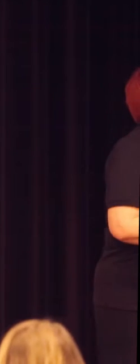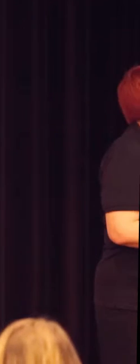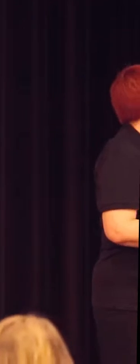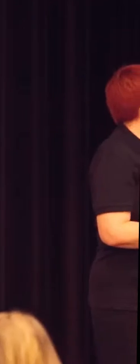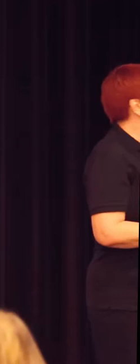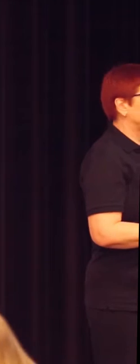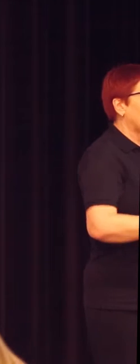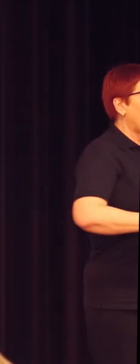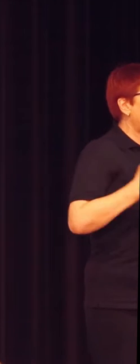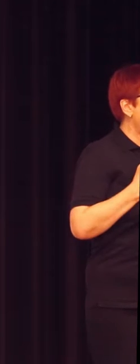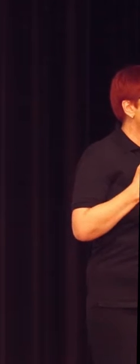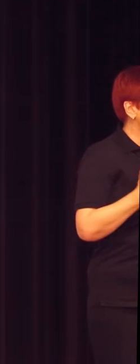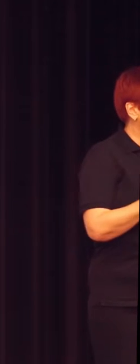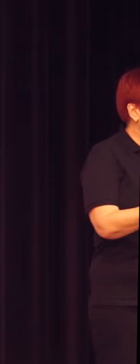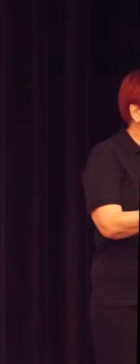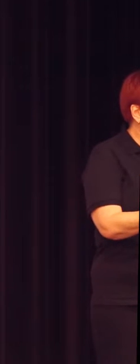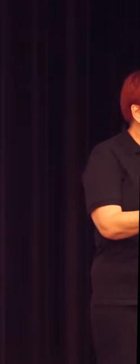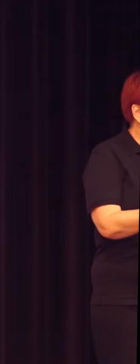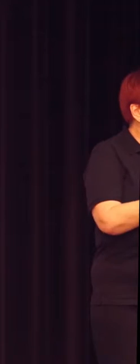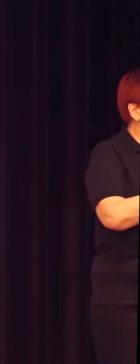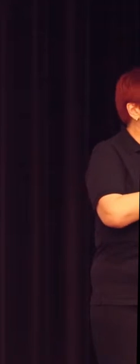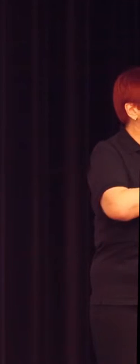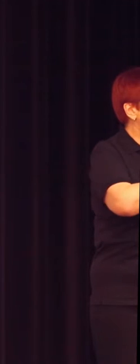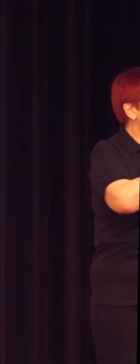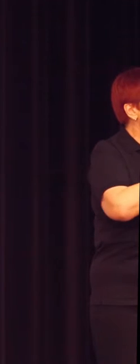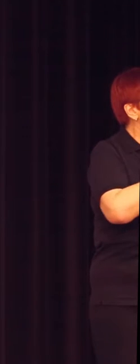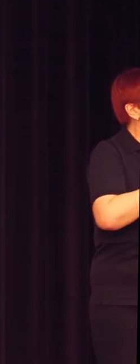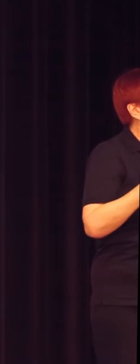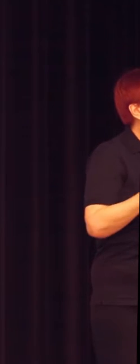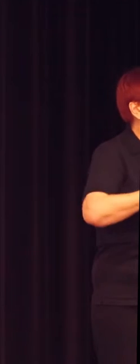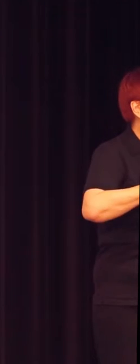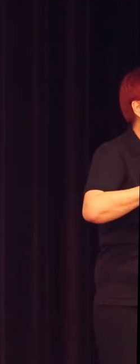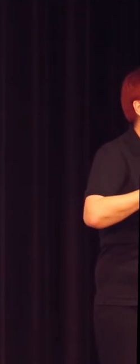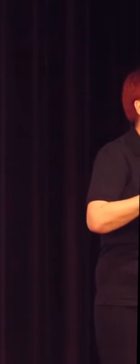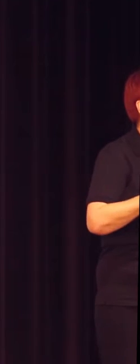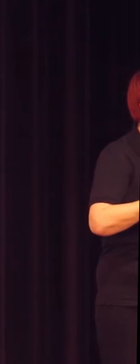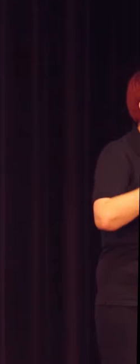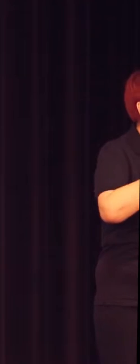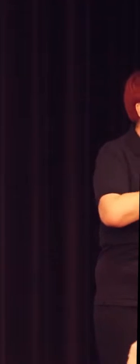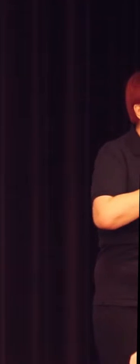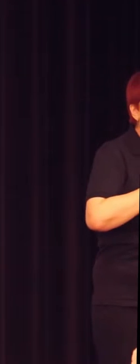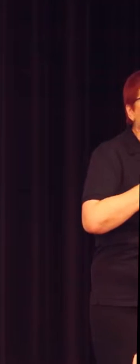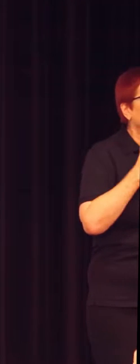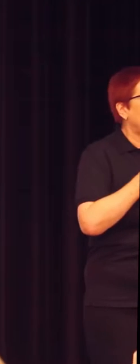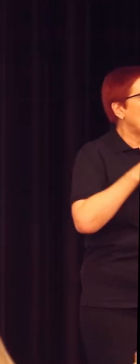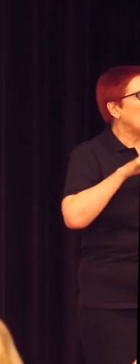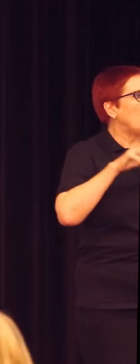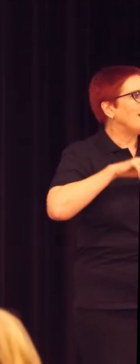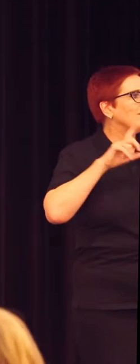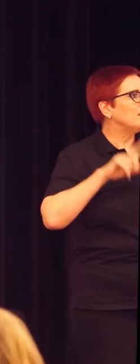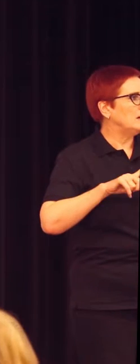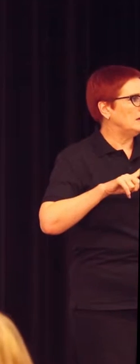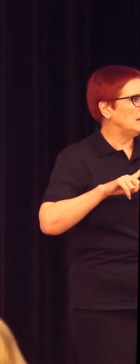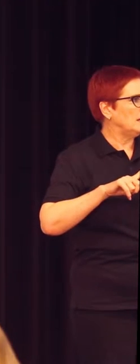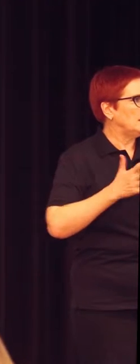The data that we've used is not only the thermal counters, the counters in the lecture theatres. We started looking at the wireless signal usage by students